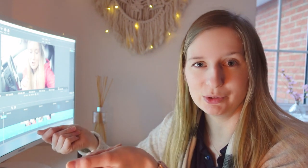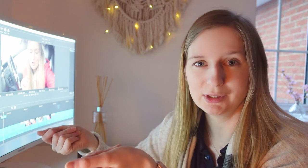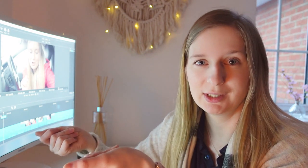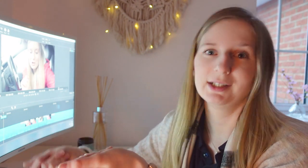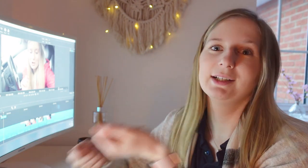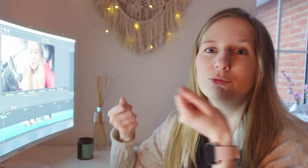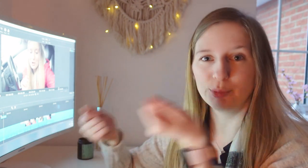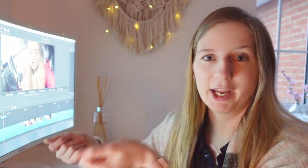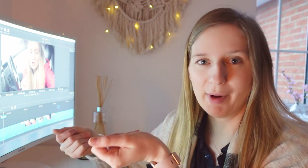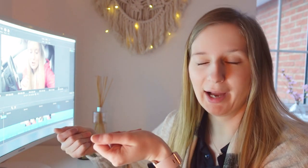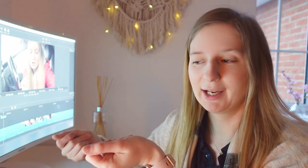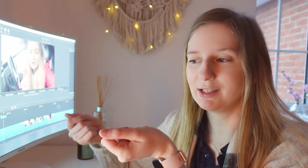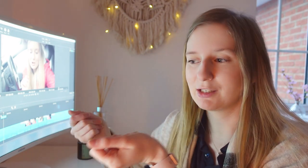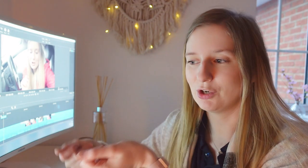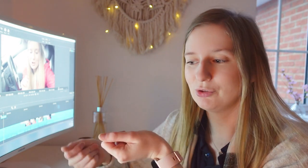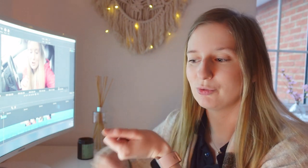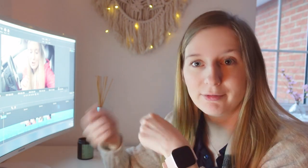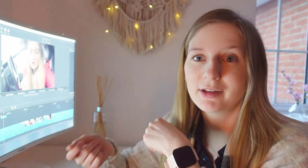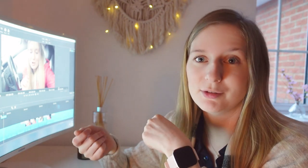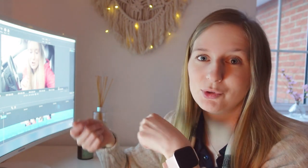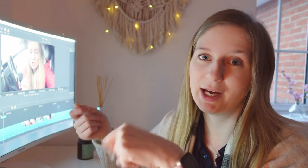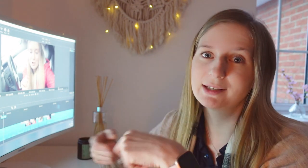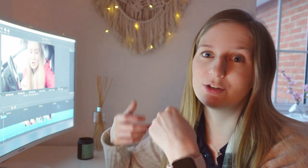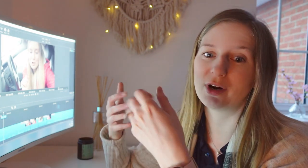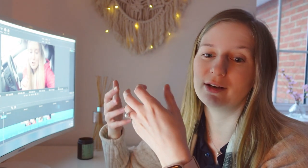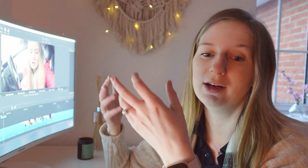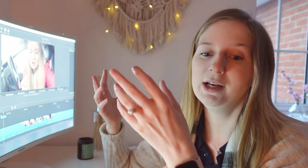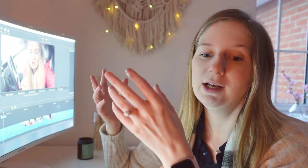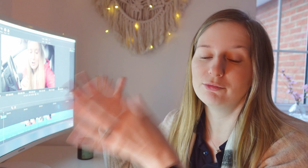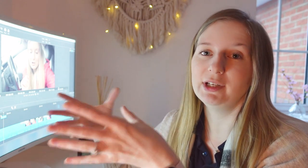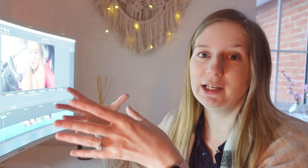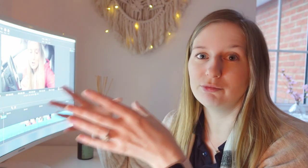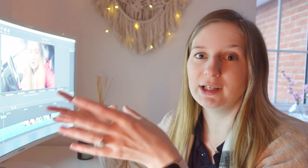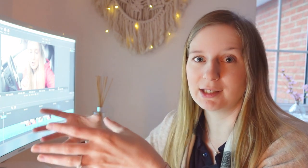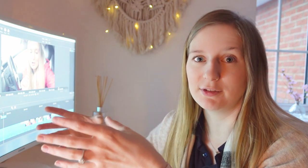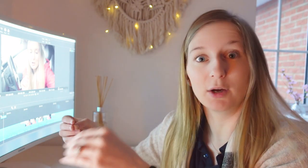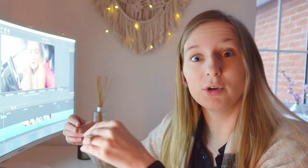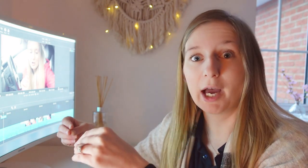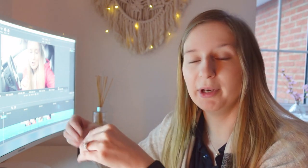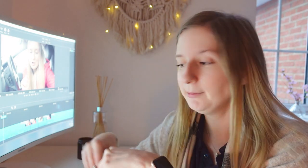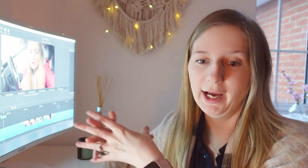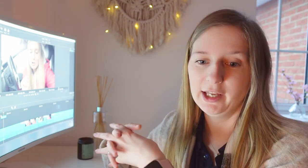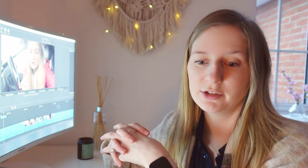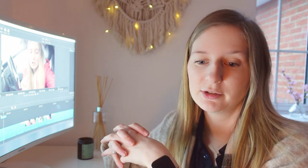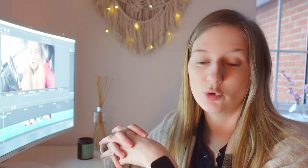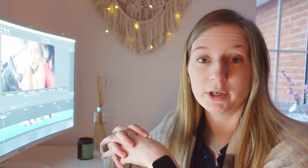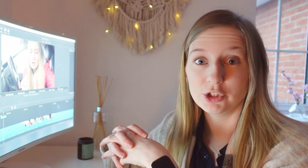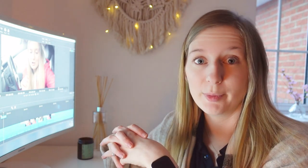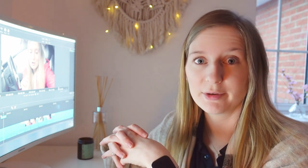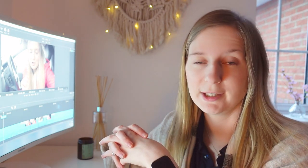will bring it back and so they're running some more tests to try and really really solidify what's happening and what we can do about it